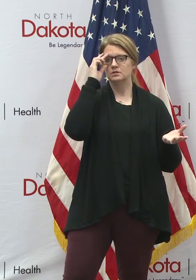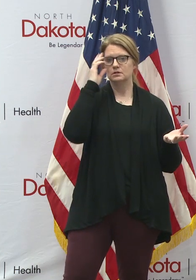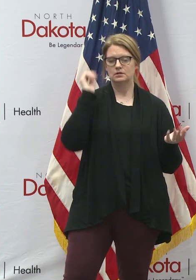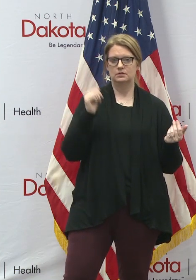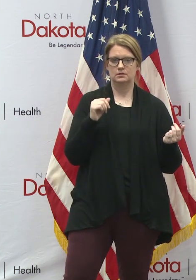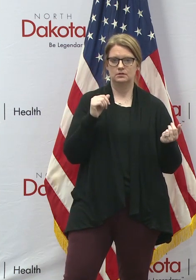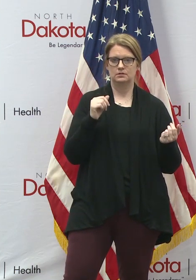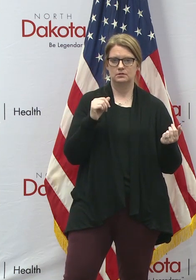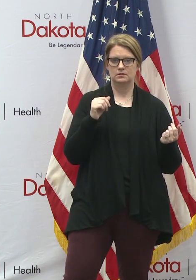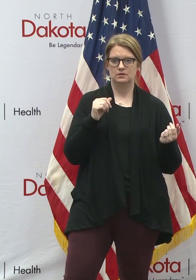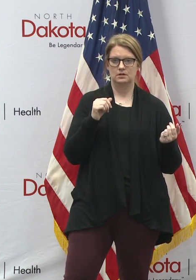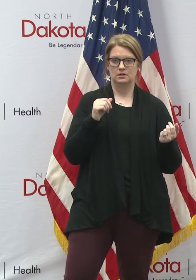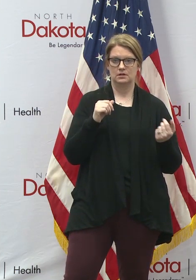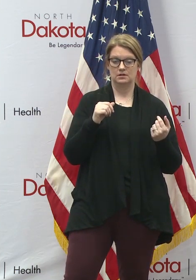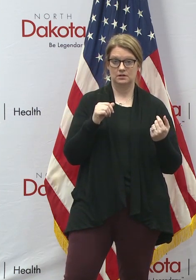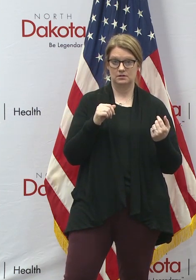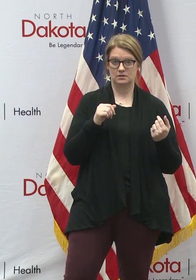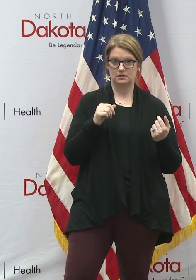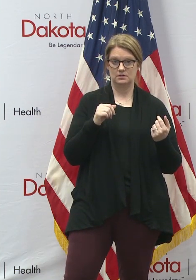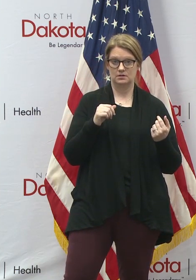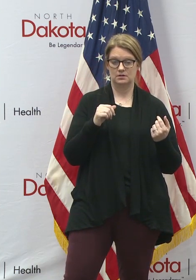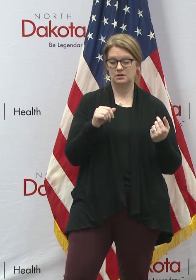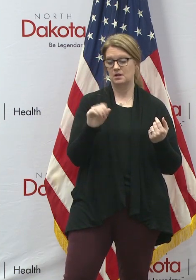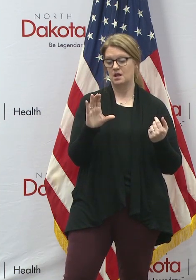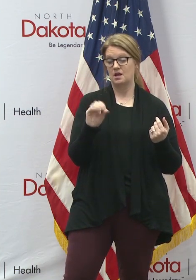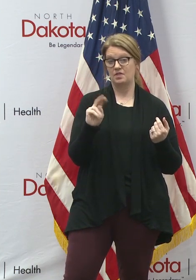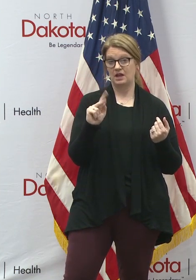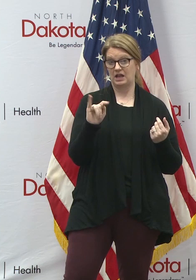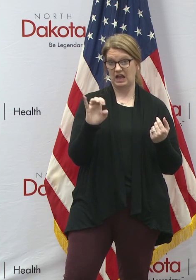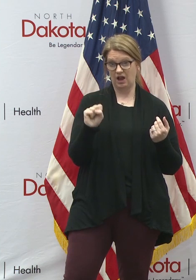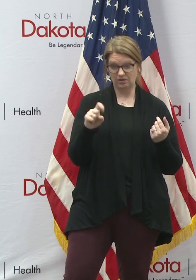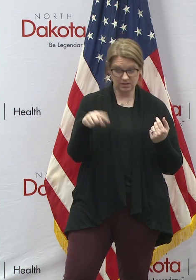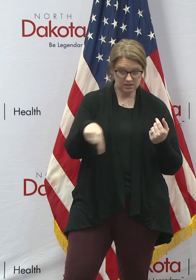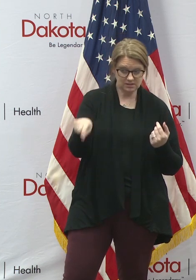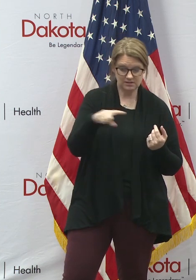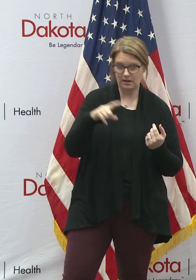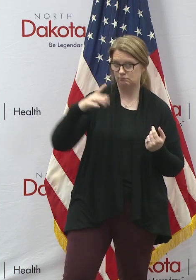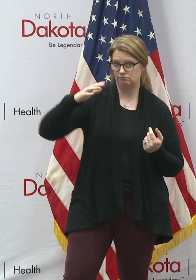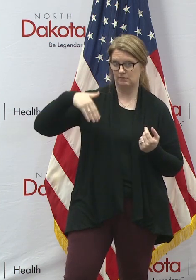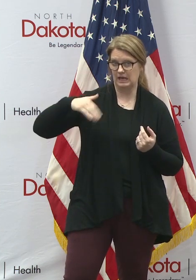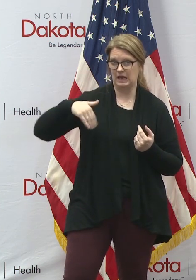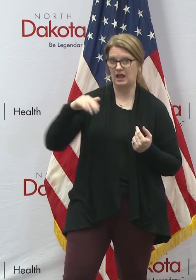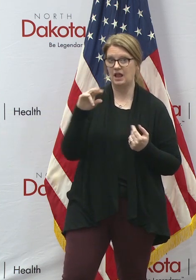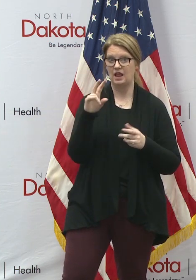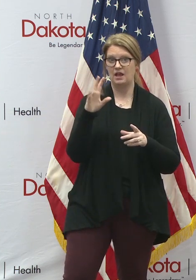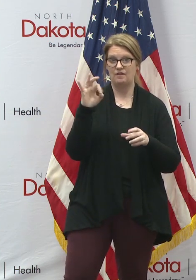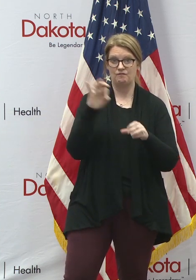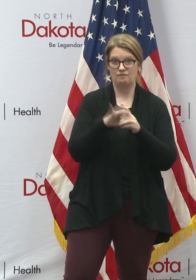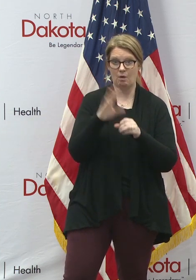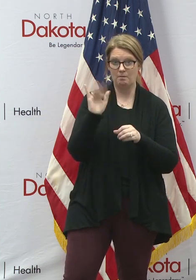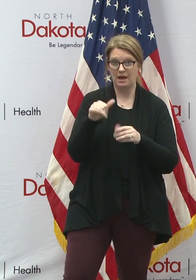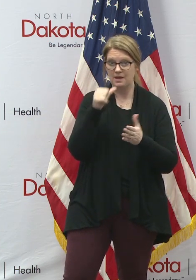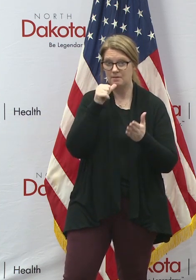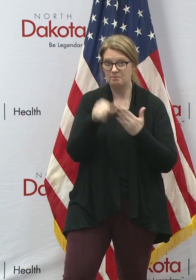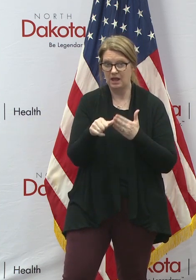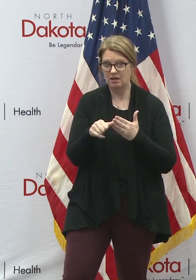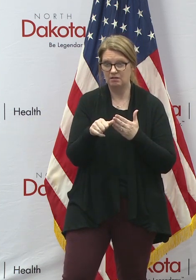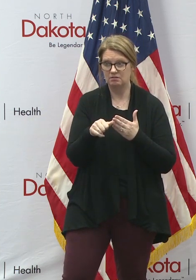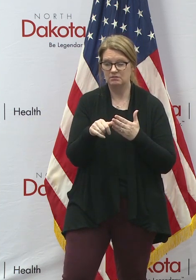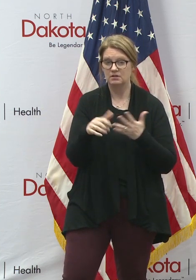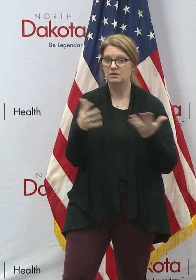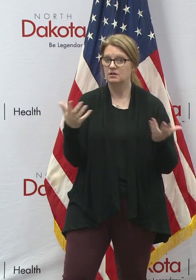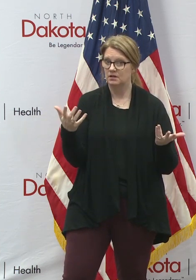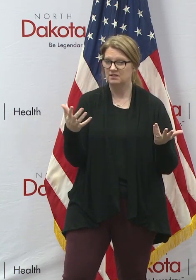remaining counties that do not currently have vote-by-mail to adopt vote-by-mail. It is a county